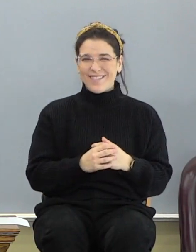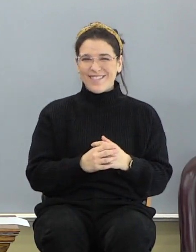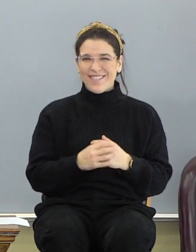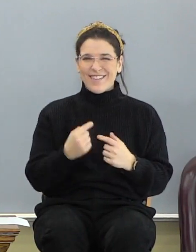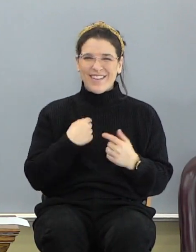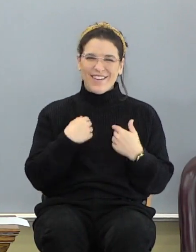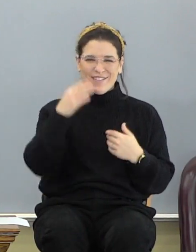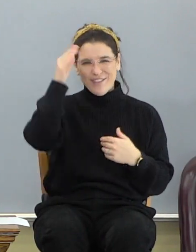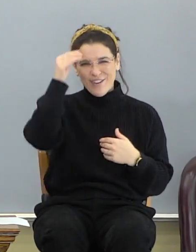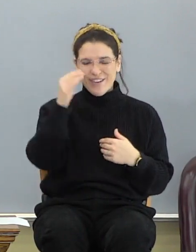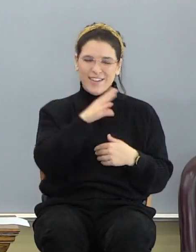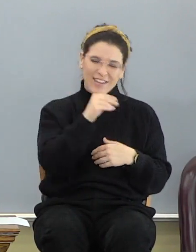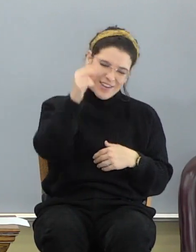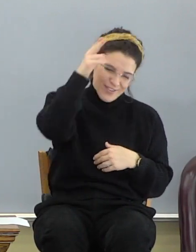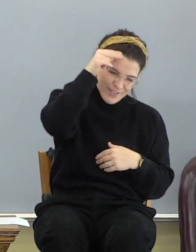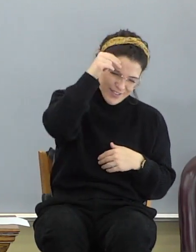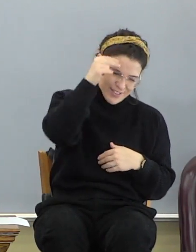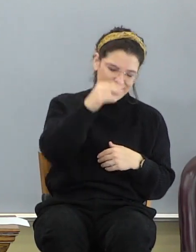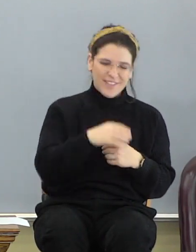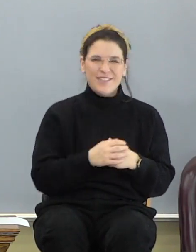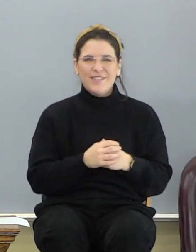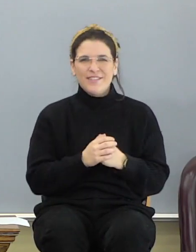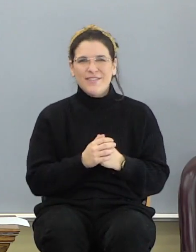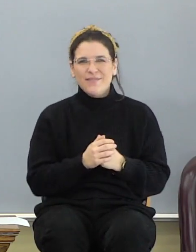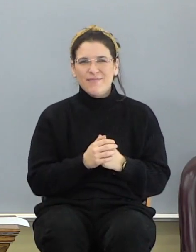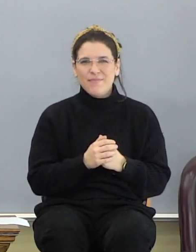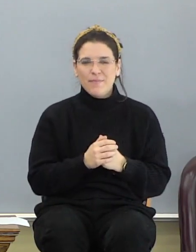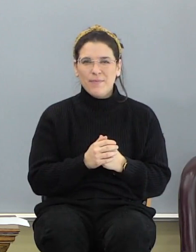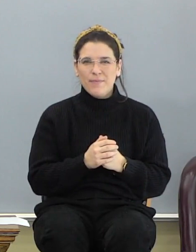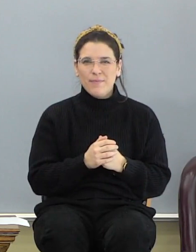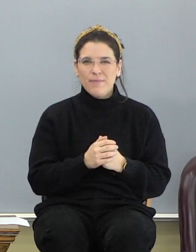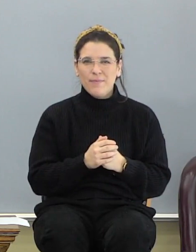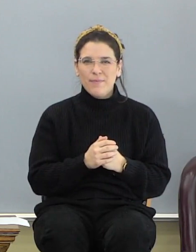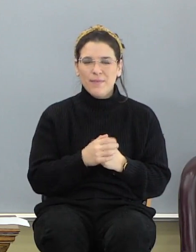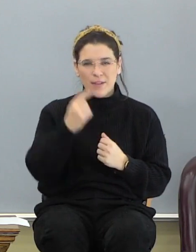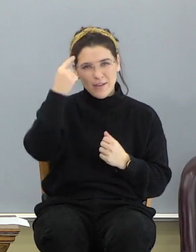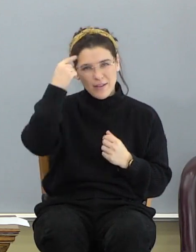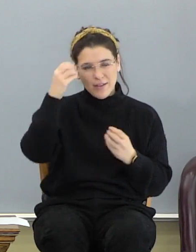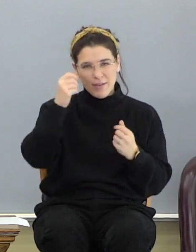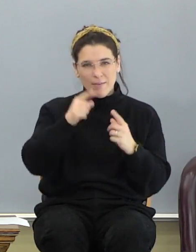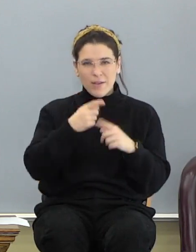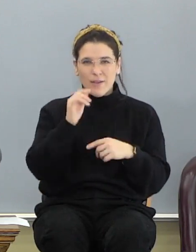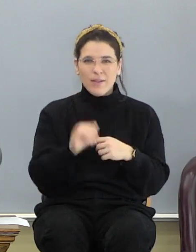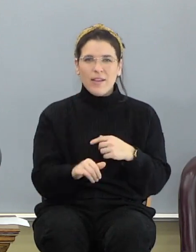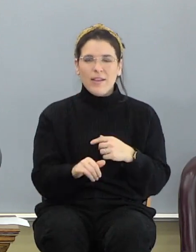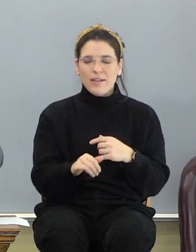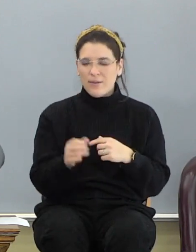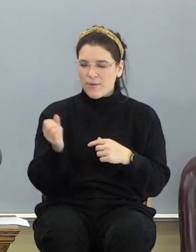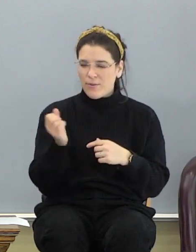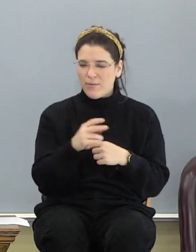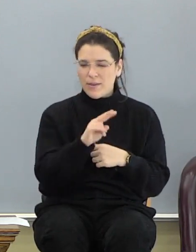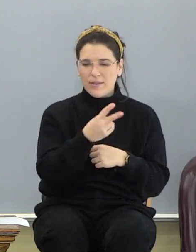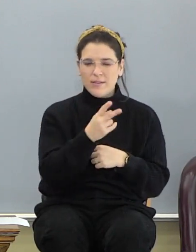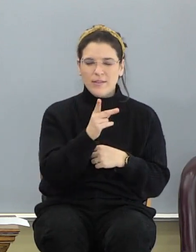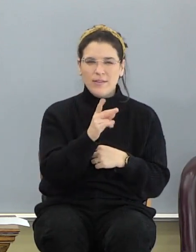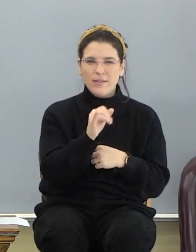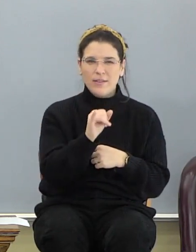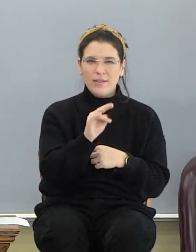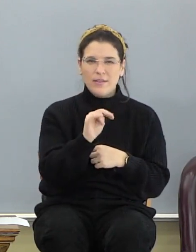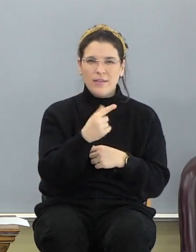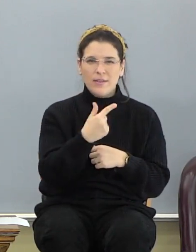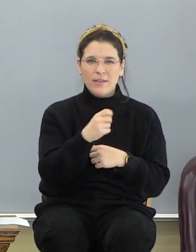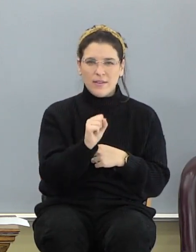She's got donkeys and horses and a horse. Think about that. Look back with me at 2 Kings chapter number